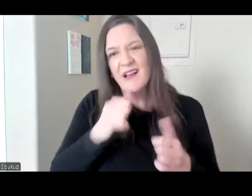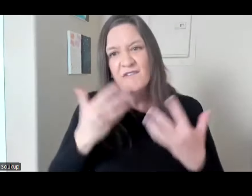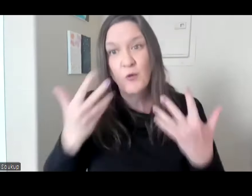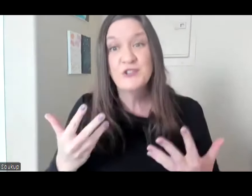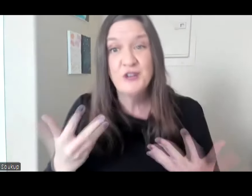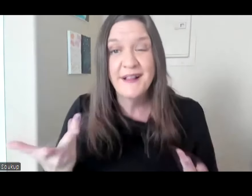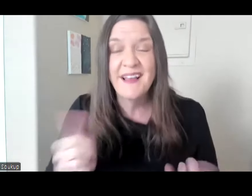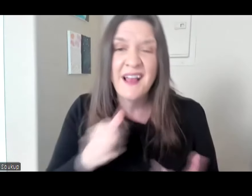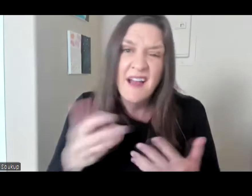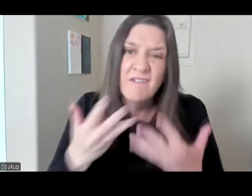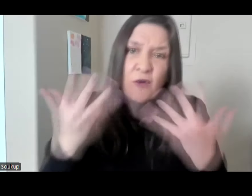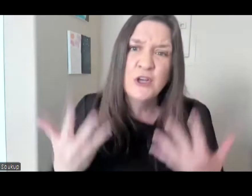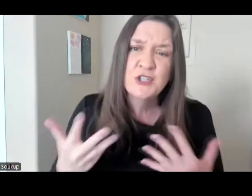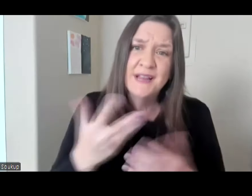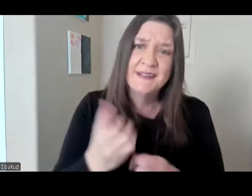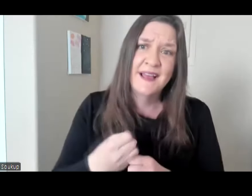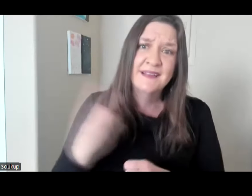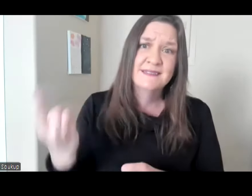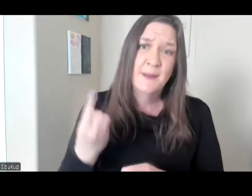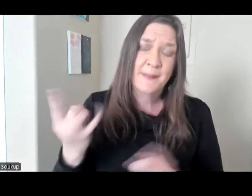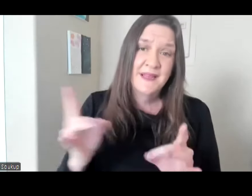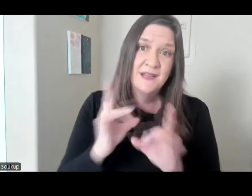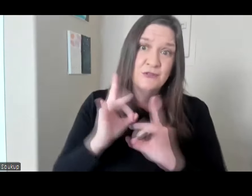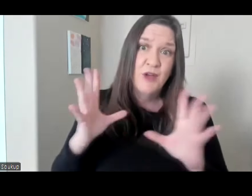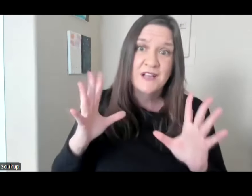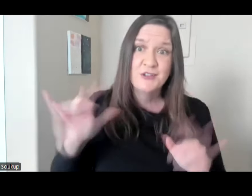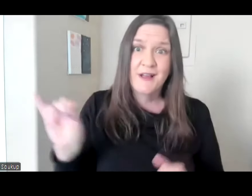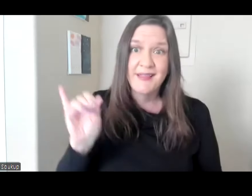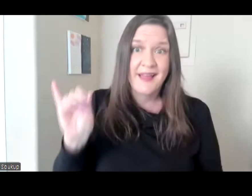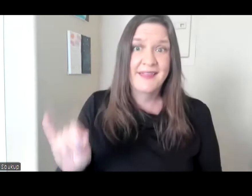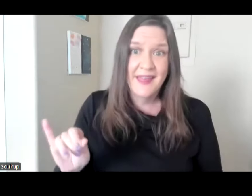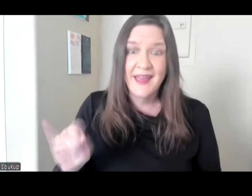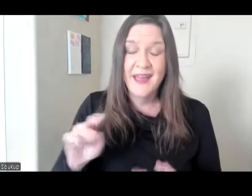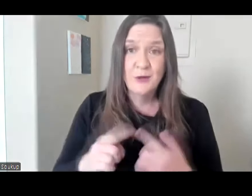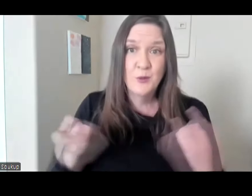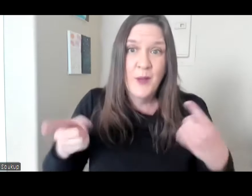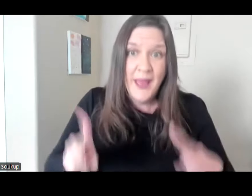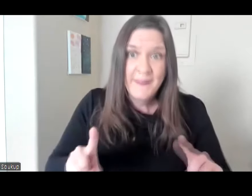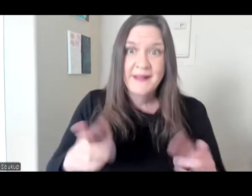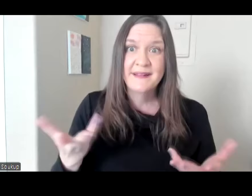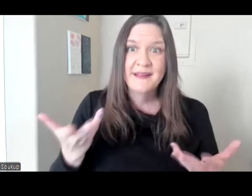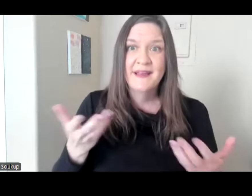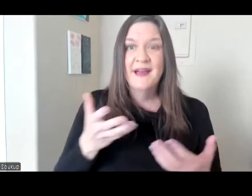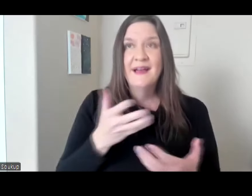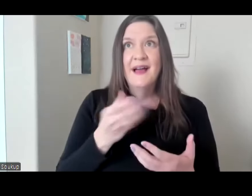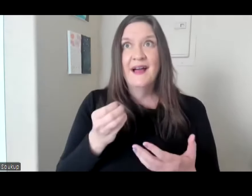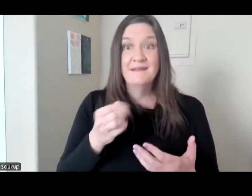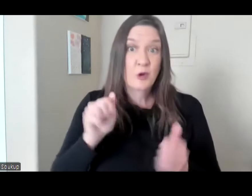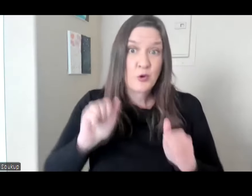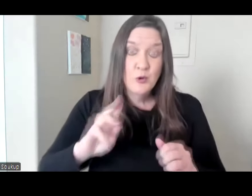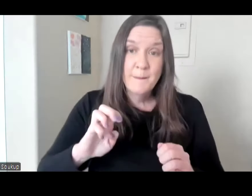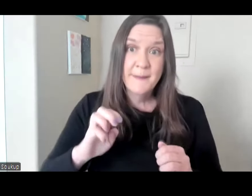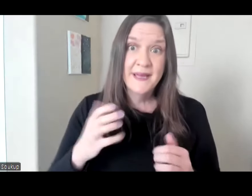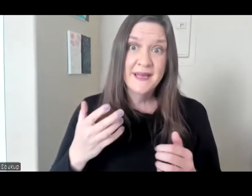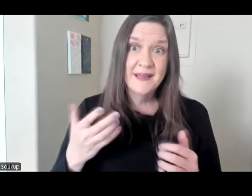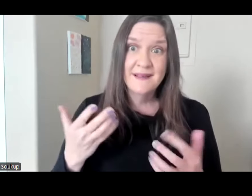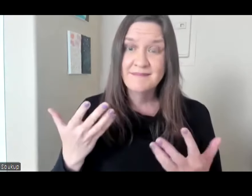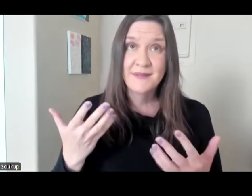the need, unfortunately, due to something as horrific as Tyrone McAlpin's situation.